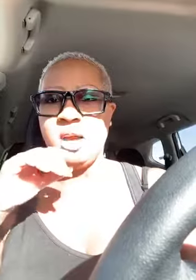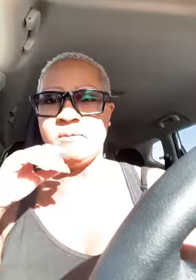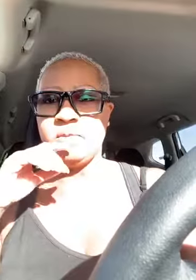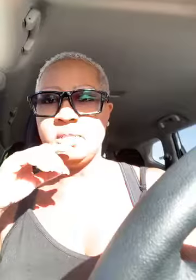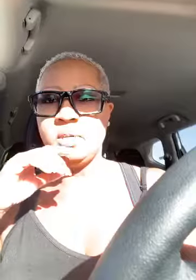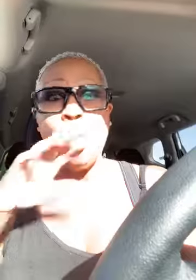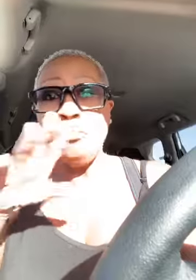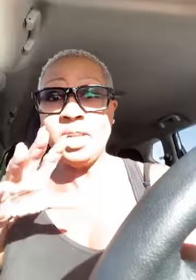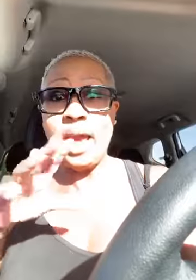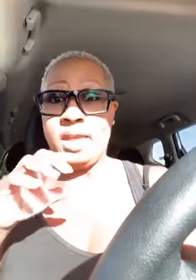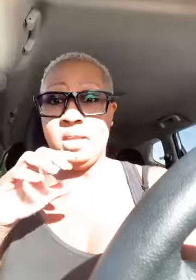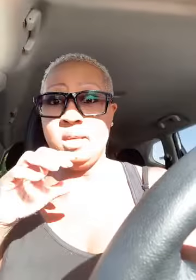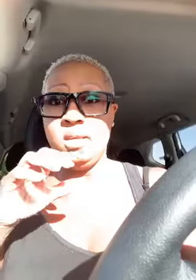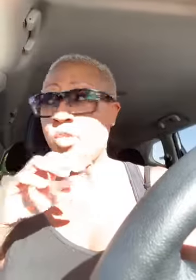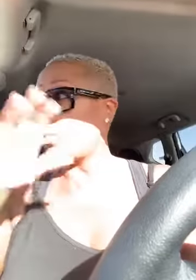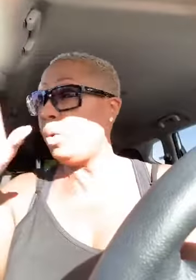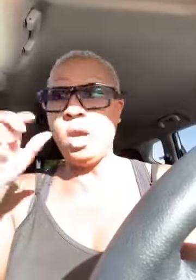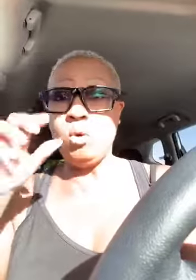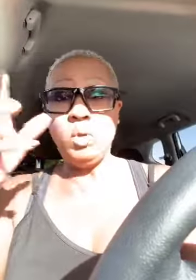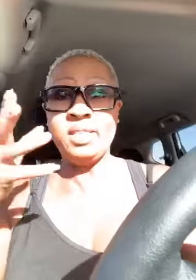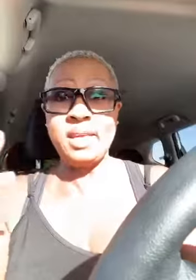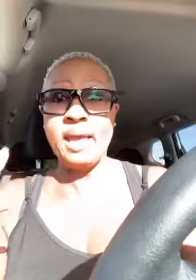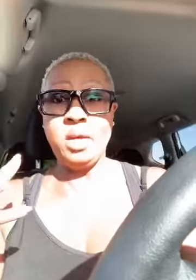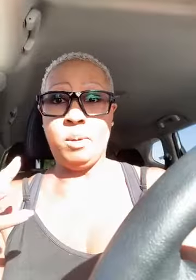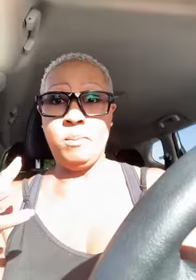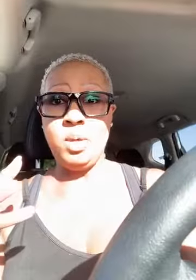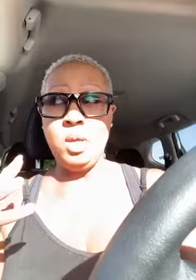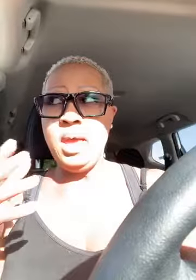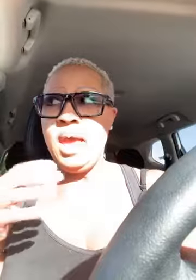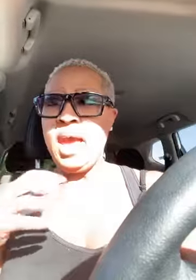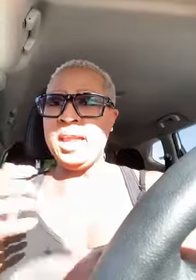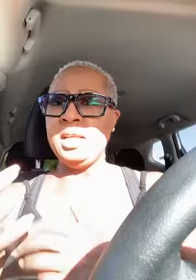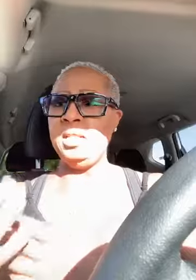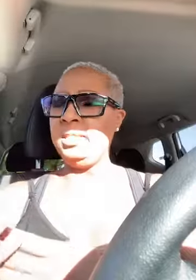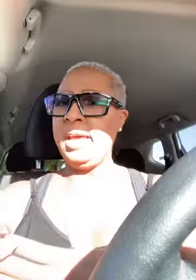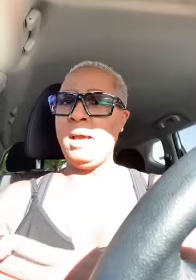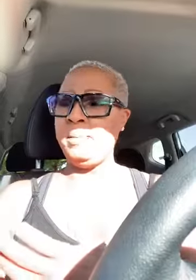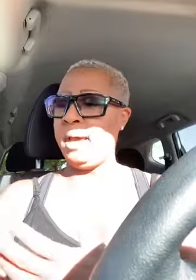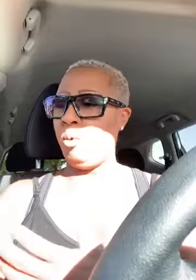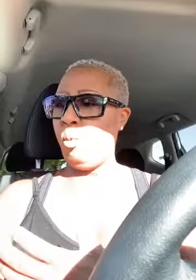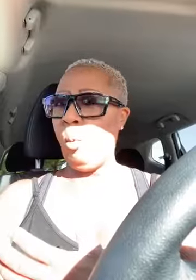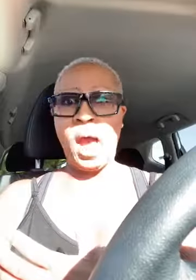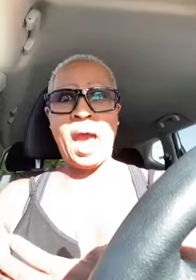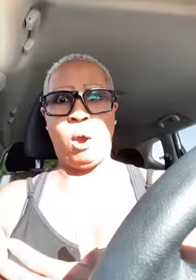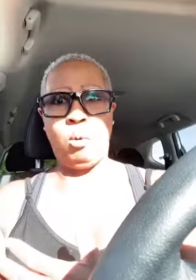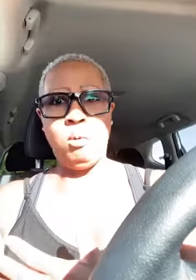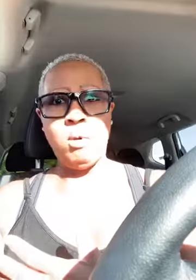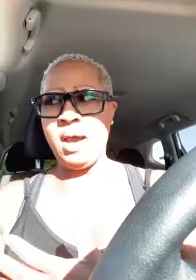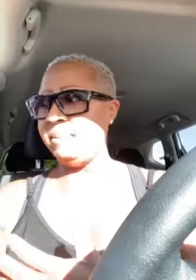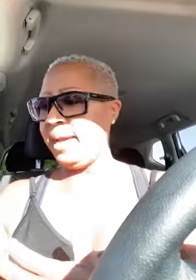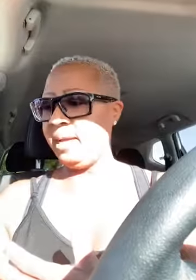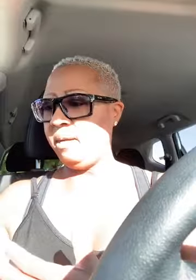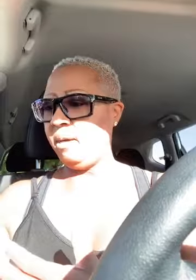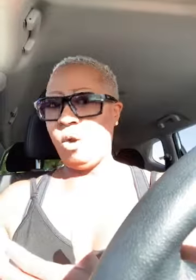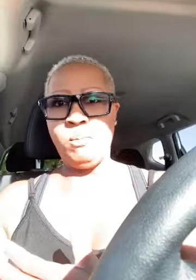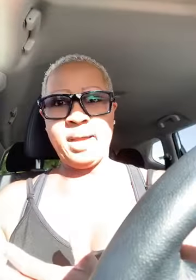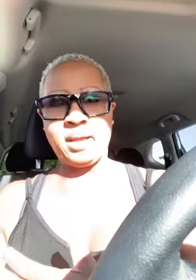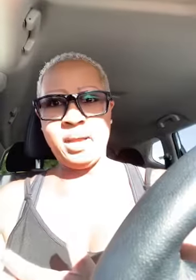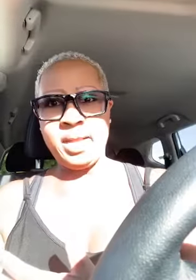conference overnight just went on and signed up and i looked at i'm like wow i'm like oh my goodness